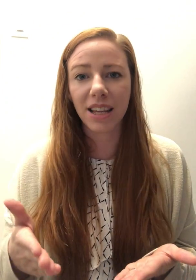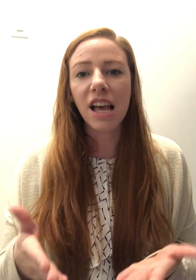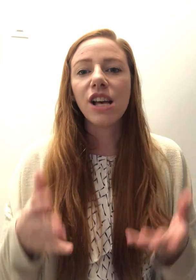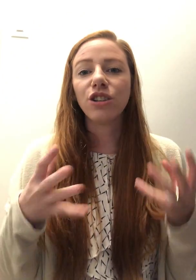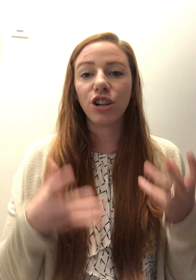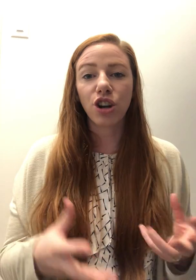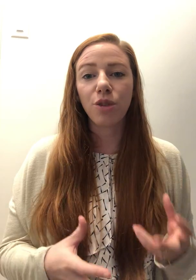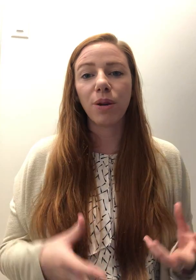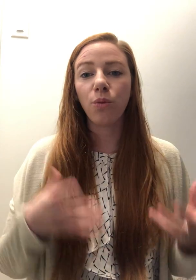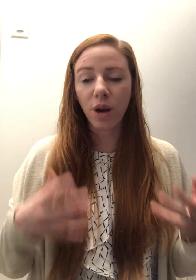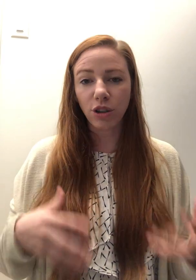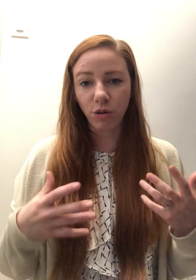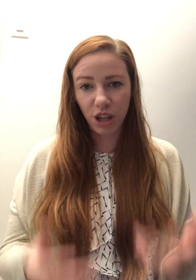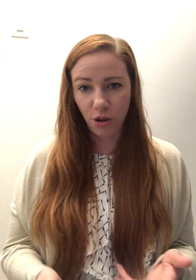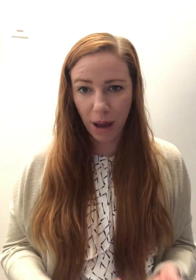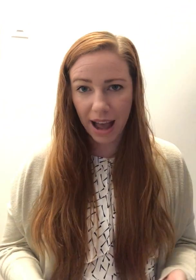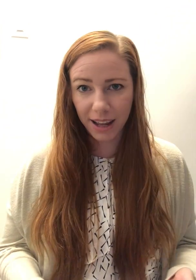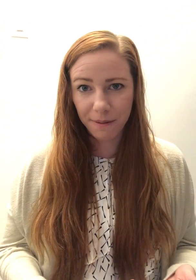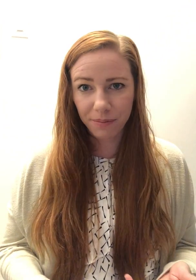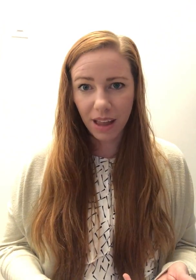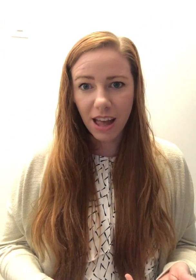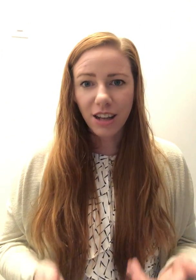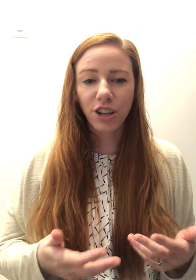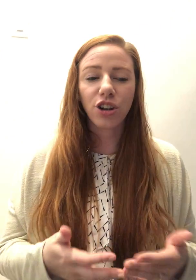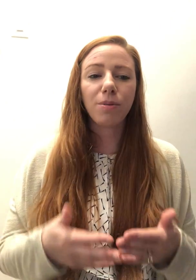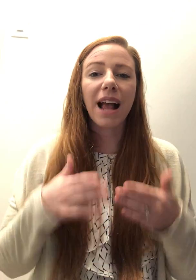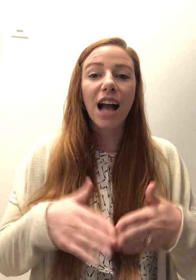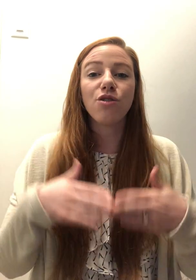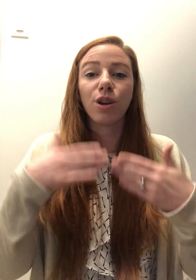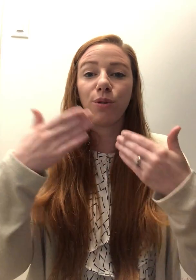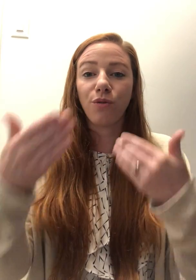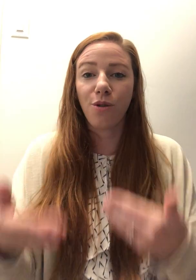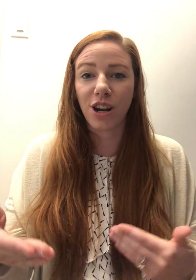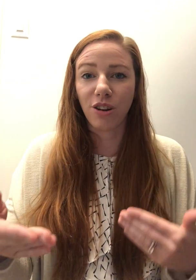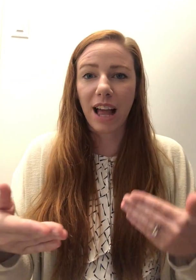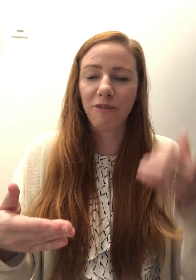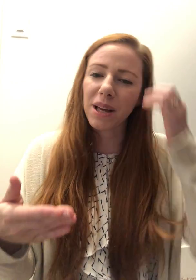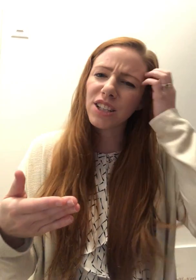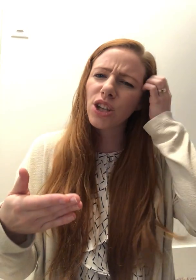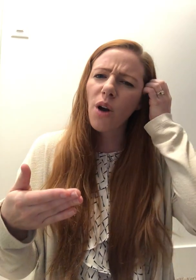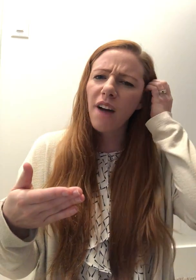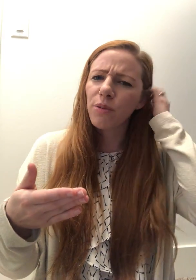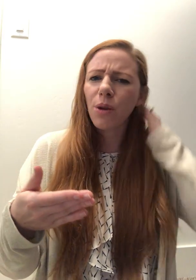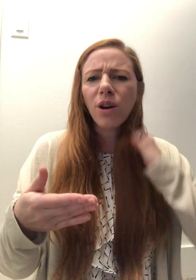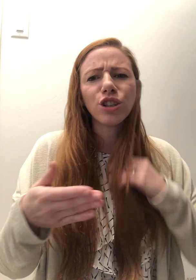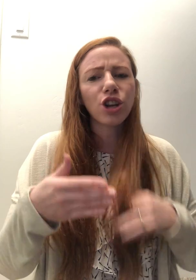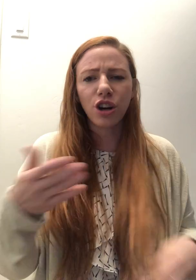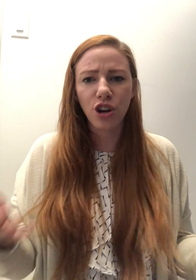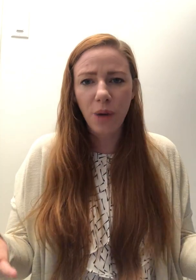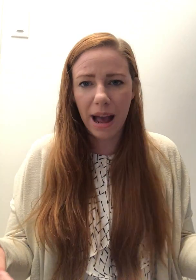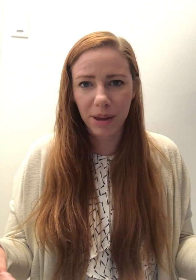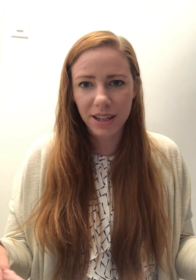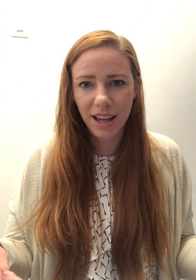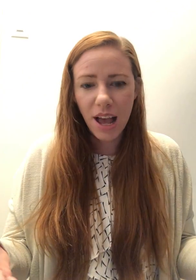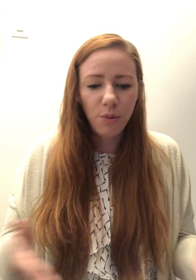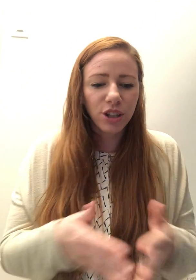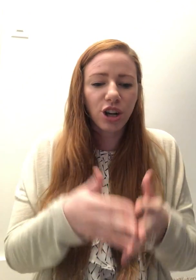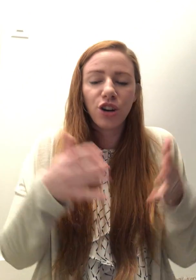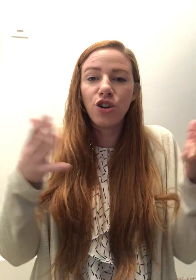to determine what's holding you back, to determine how you can move forward in your life. Because so often we want to start a new habit, want to start a